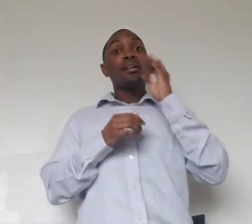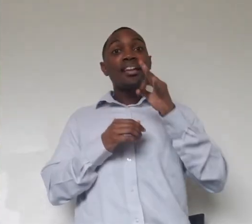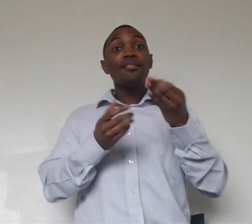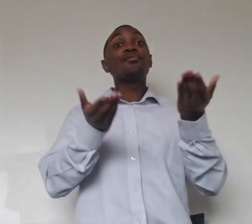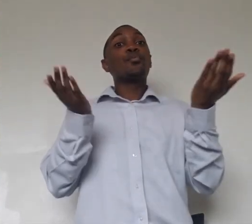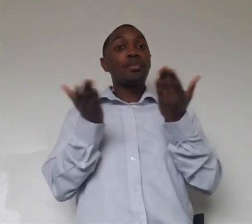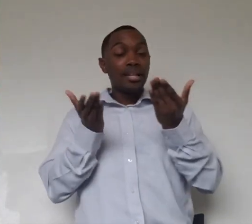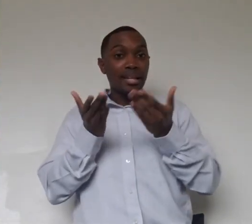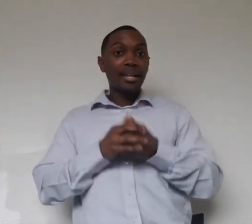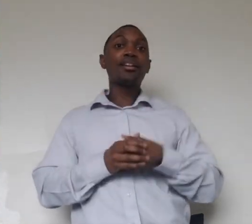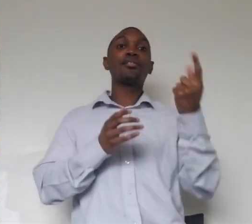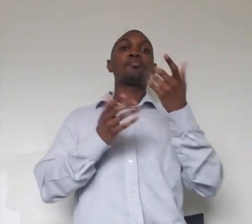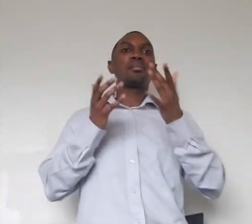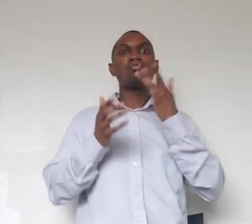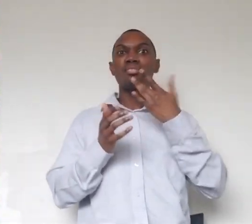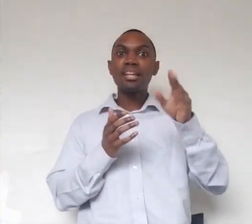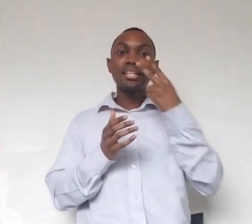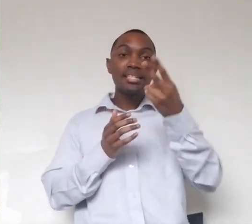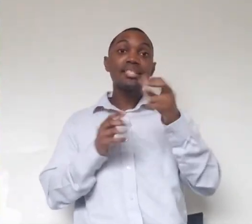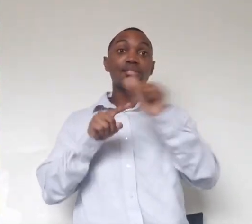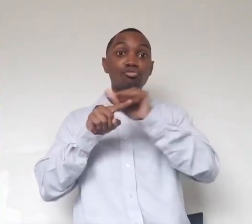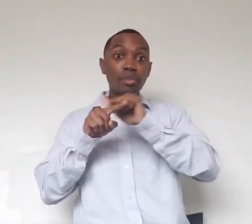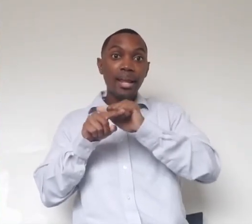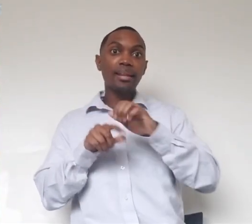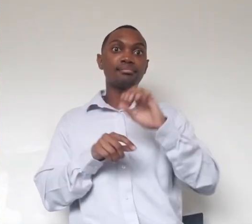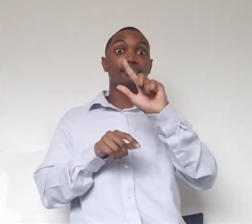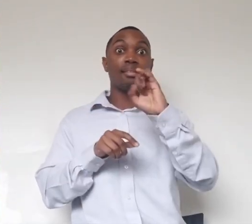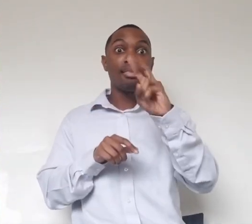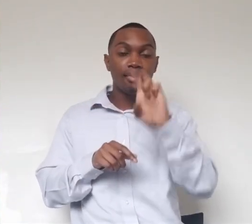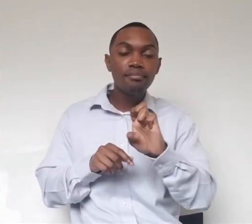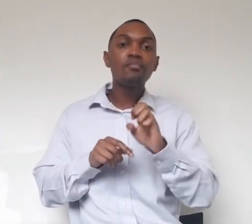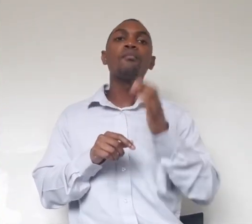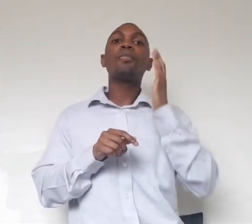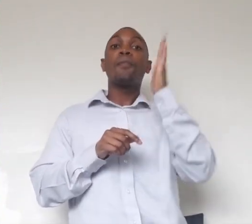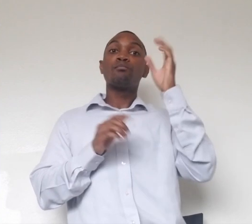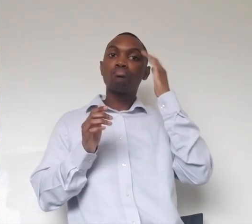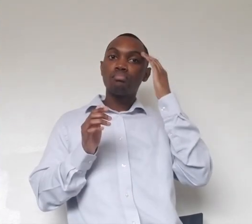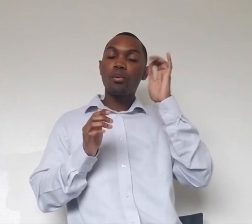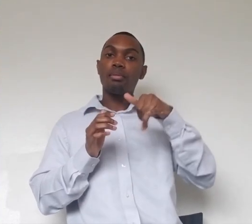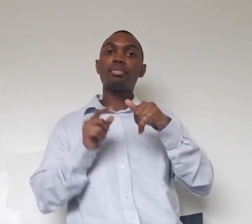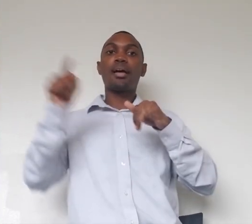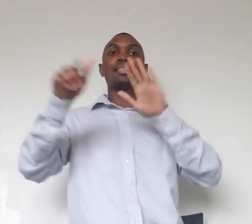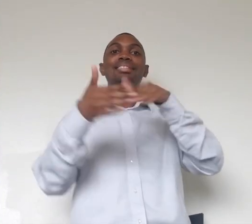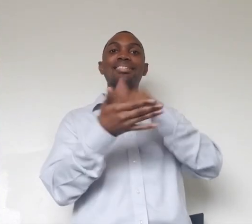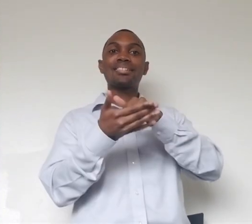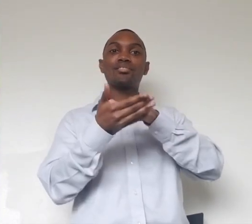were lucky enough to see training demonstrations live, you'll know that at the center of this glass viewing panel we have this big fake tree.